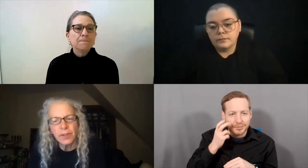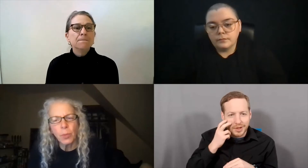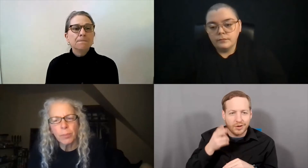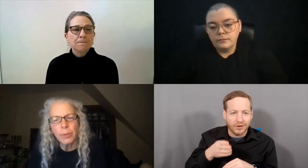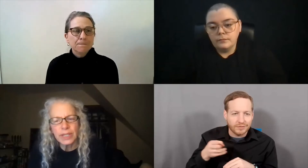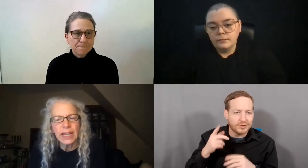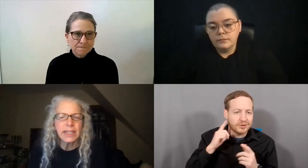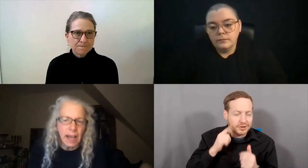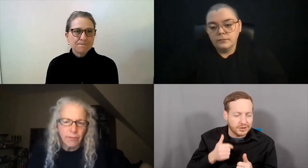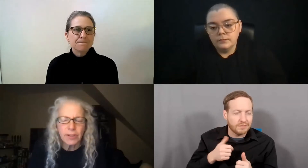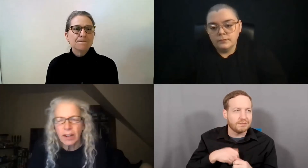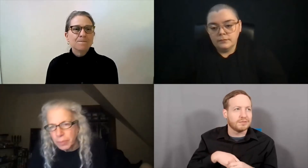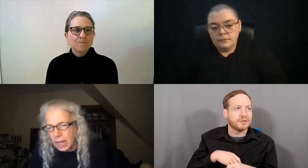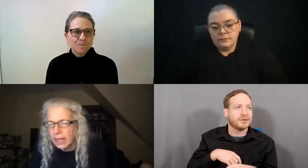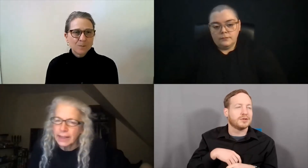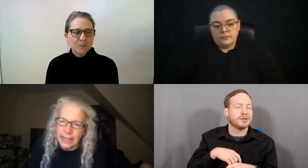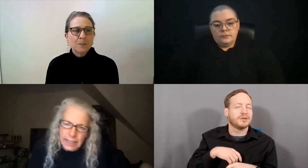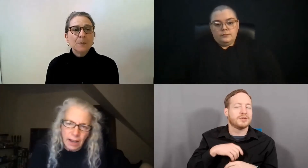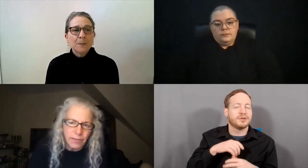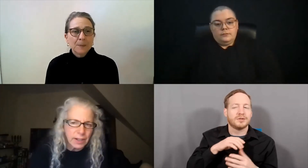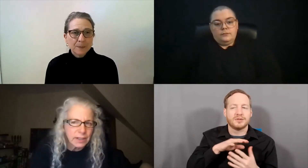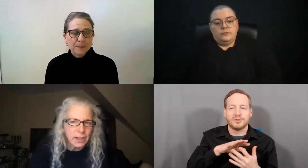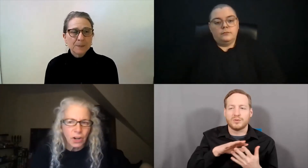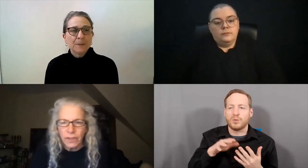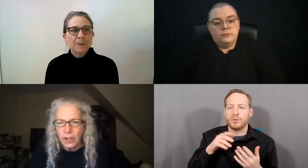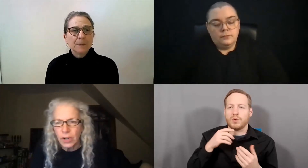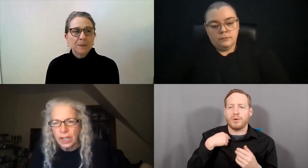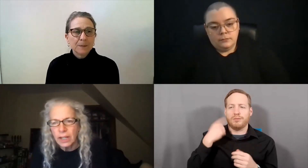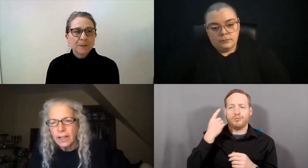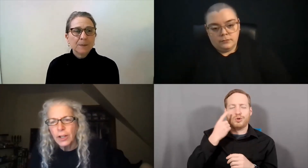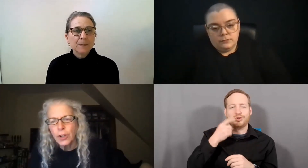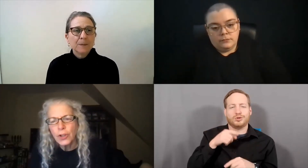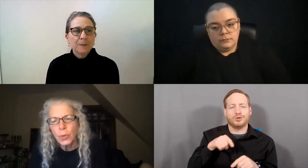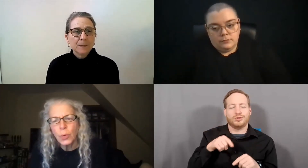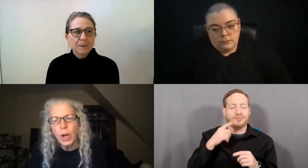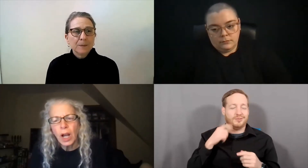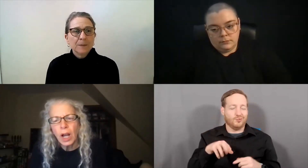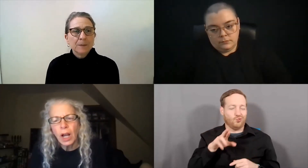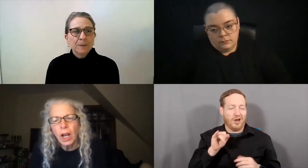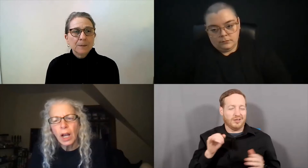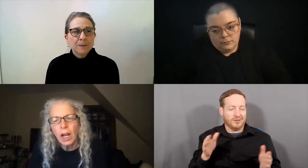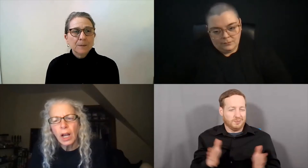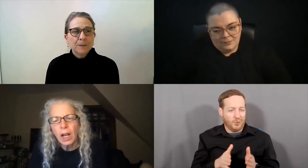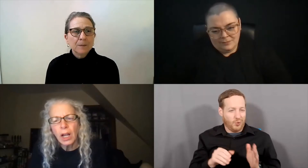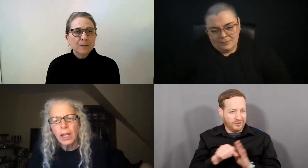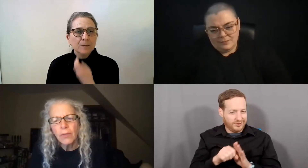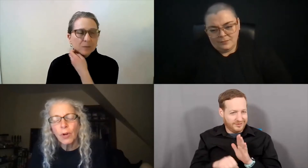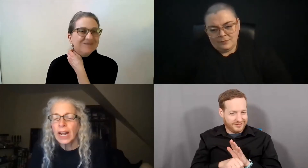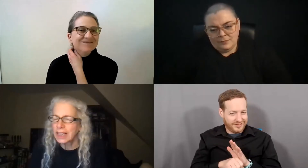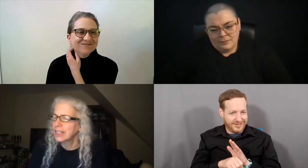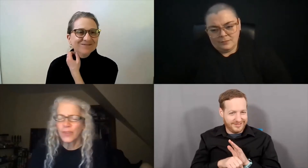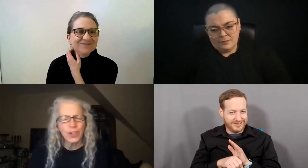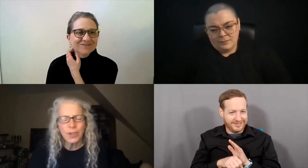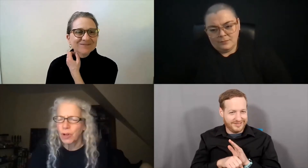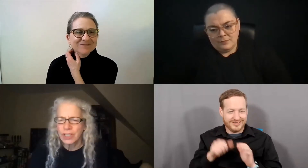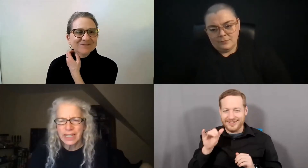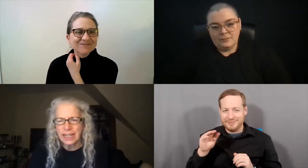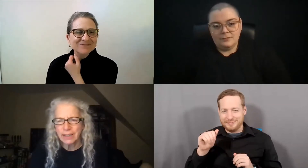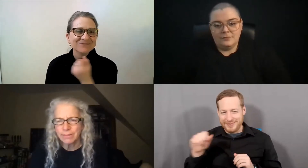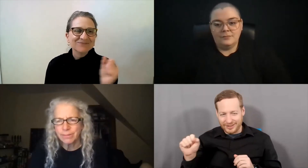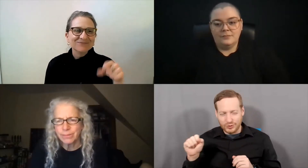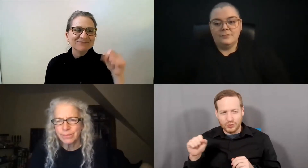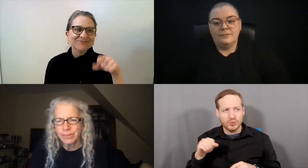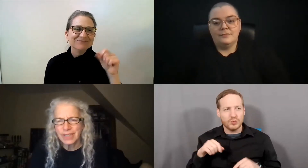being 51% Deaf, Deaf-Blind, Late Deafened, Hard of Hearing. So, Rhode Island is a very small